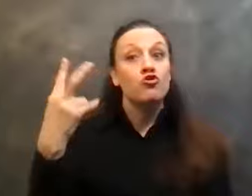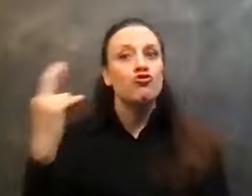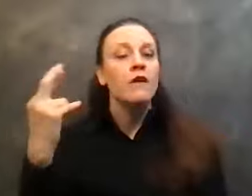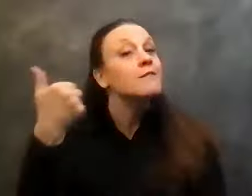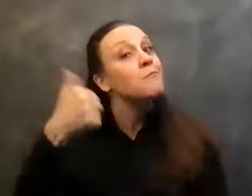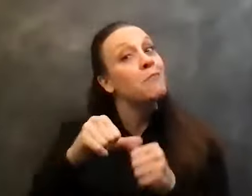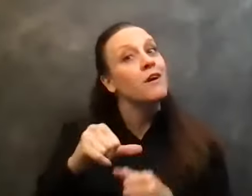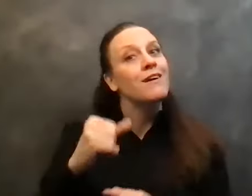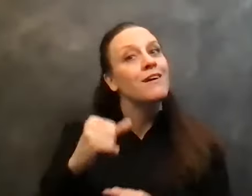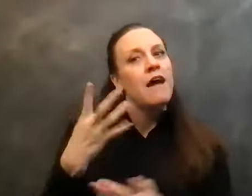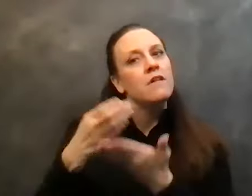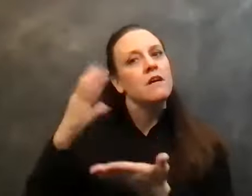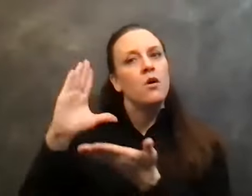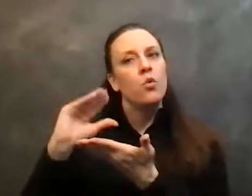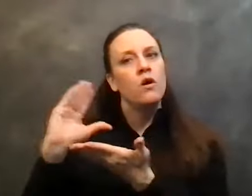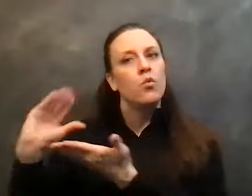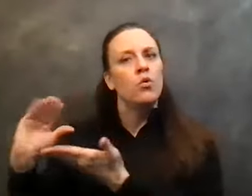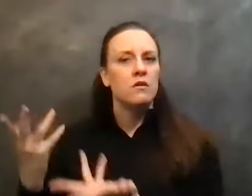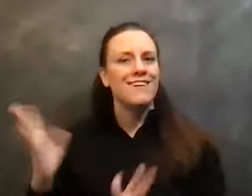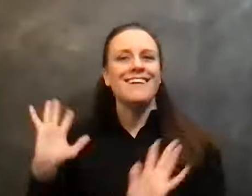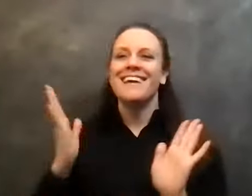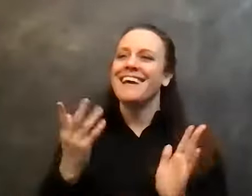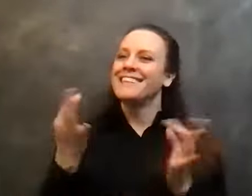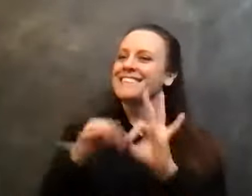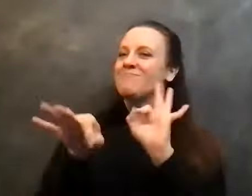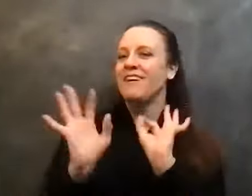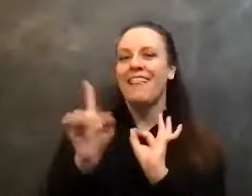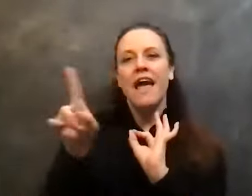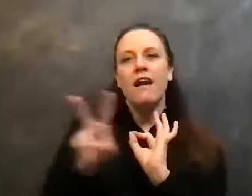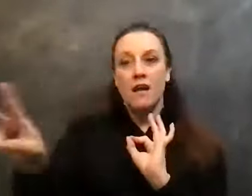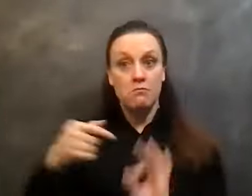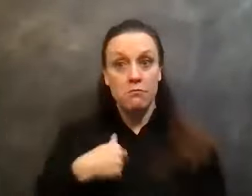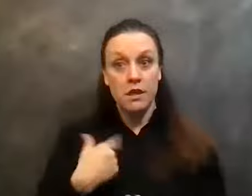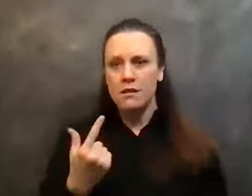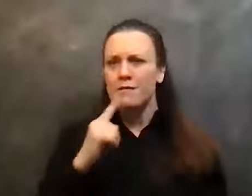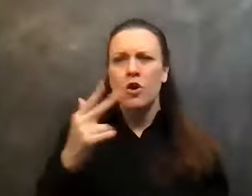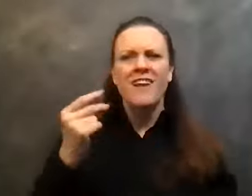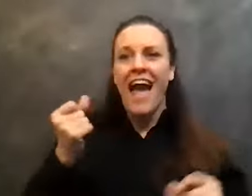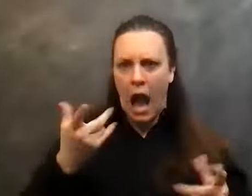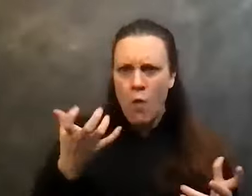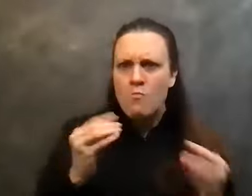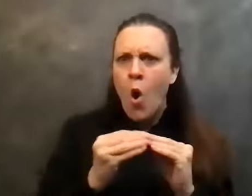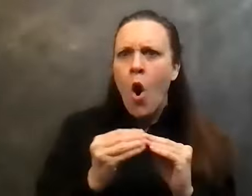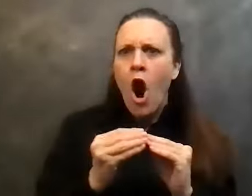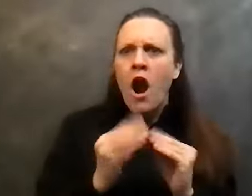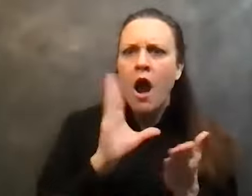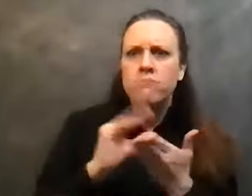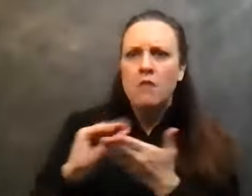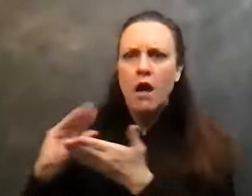and they probably went home and had dinner with their family. Uh, me, I go into a blackout at, and, I'm, uh, you know, I'm so sick. I